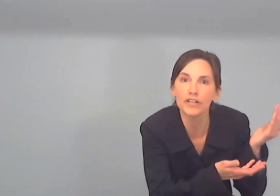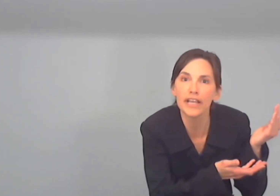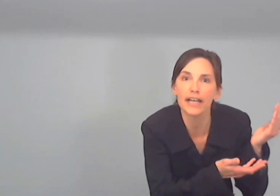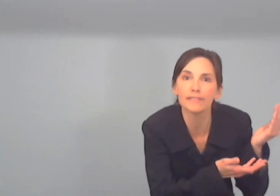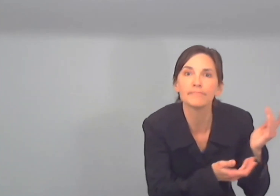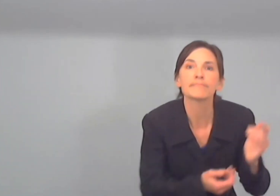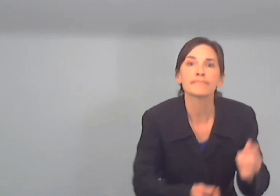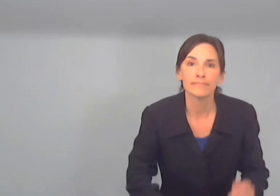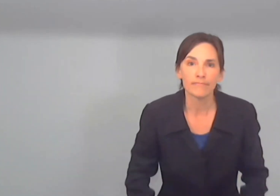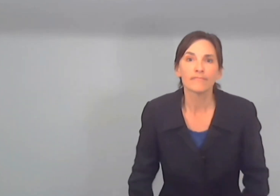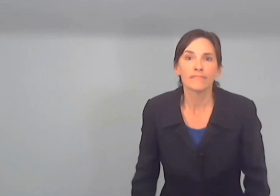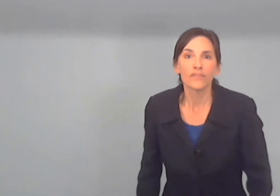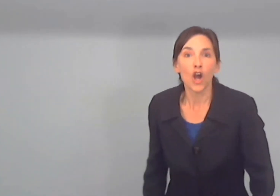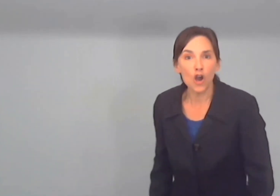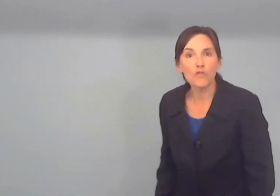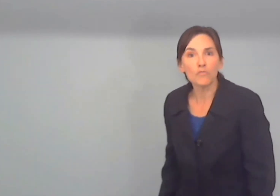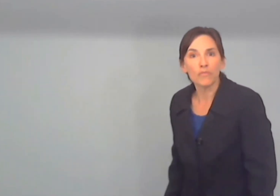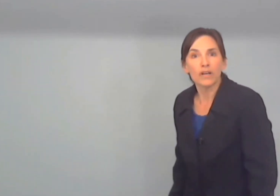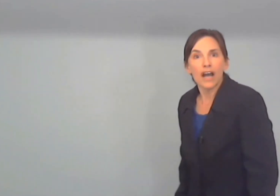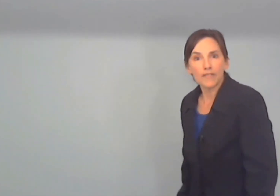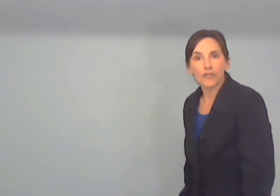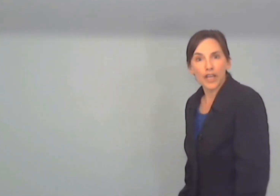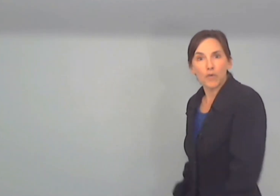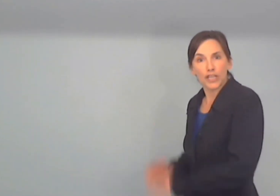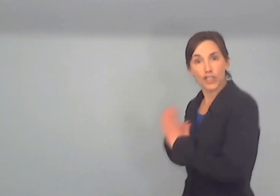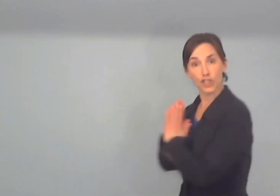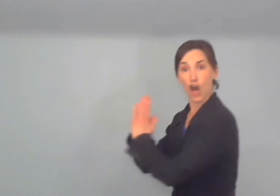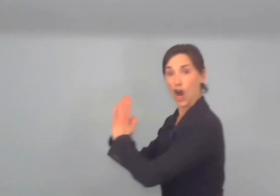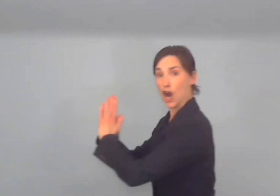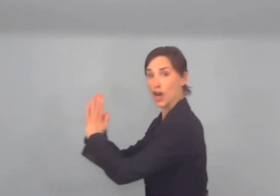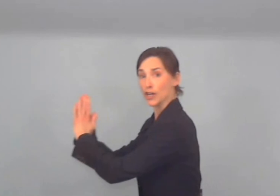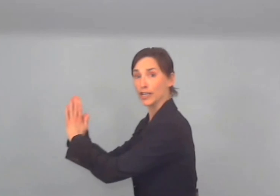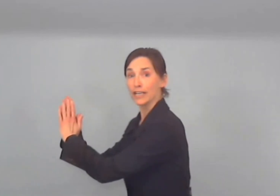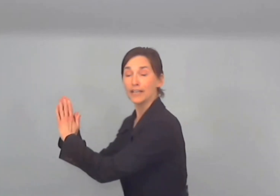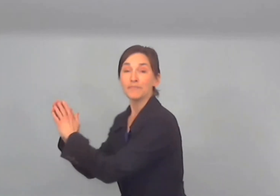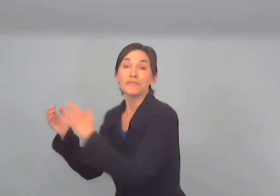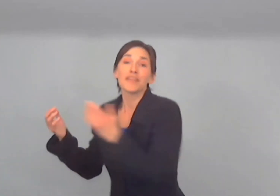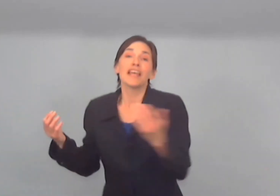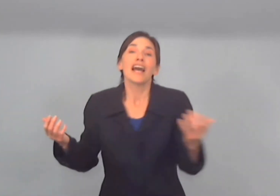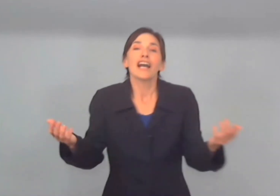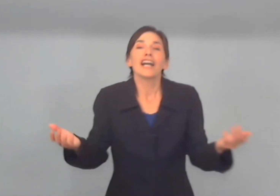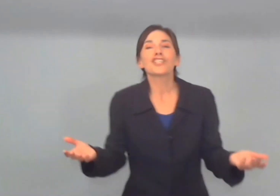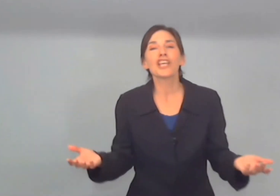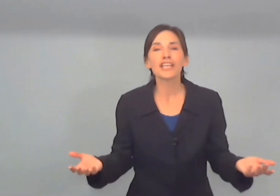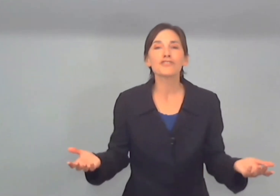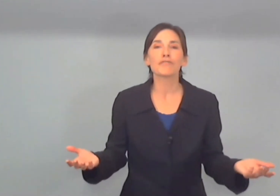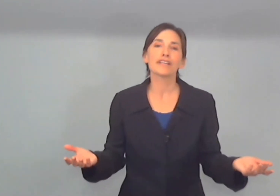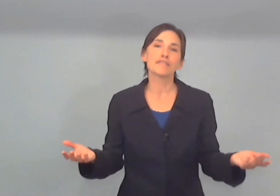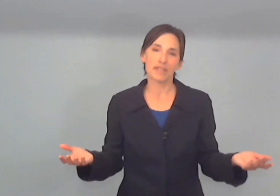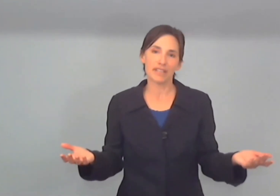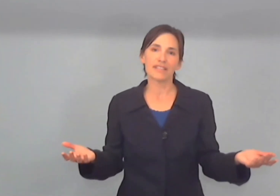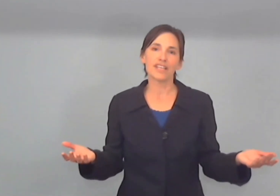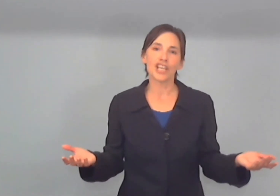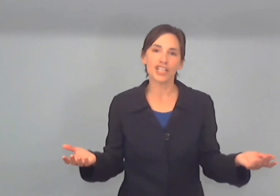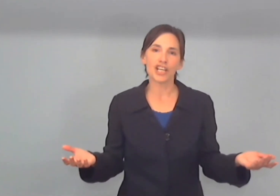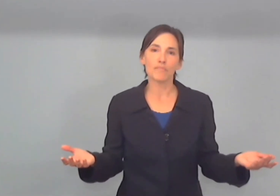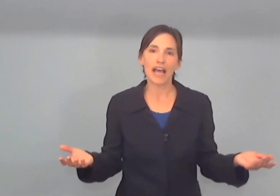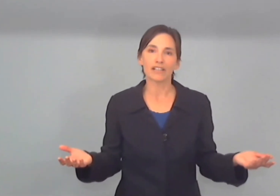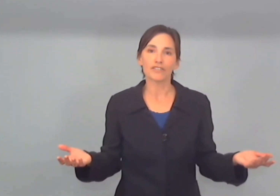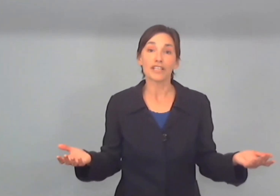home of the great white shark a change race means they change out powers in